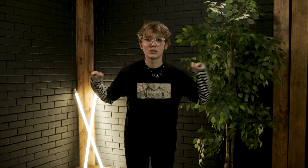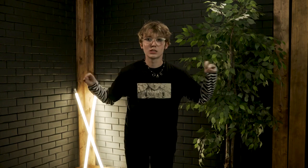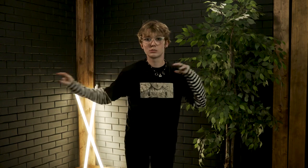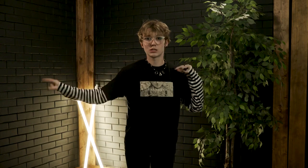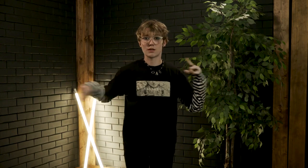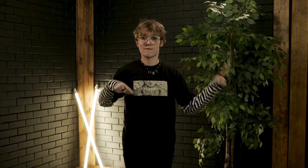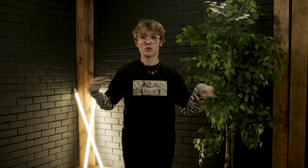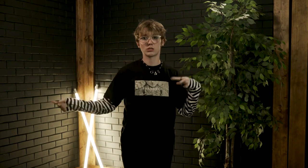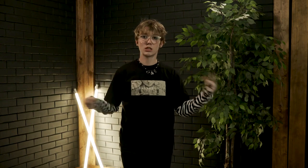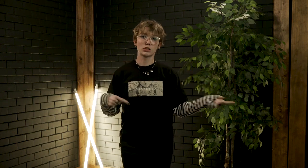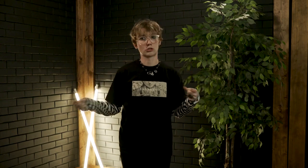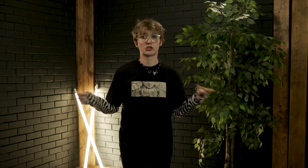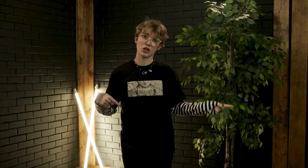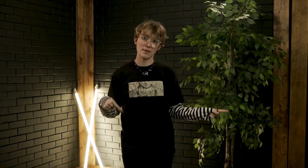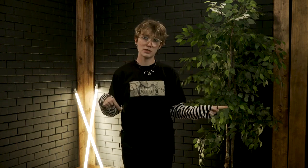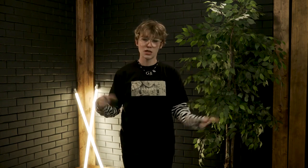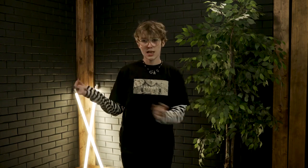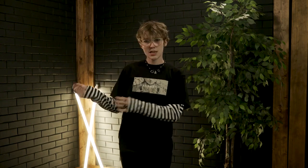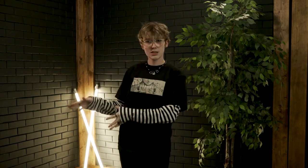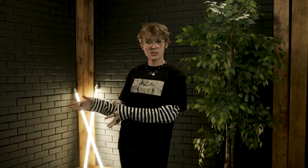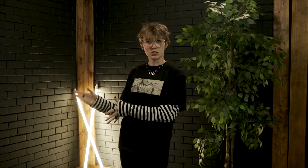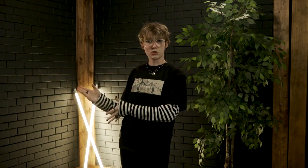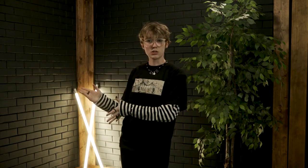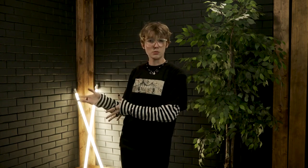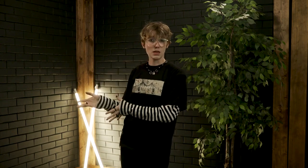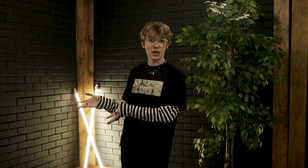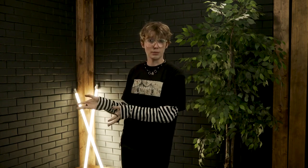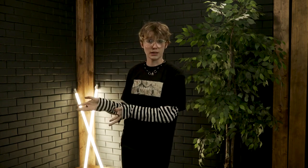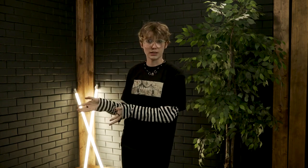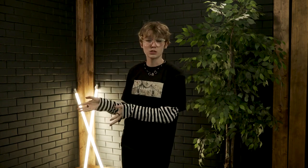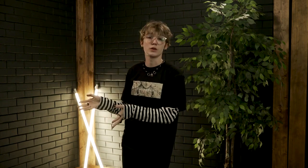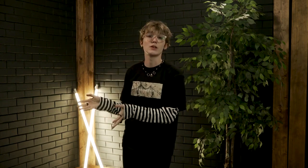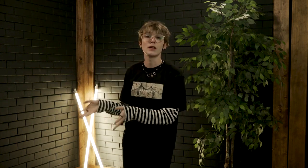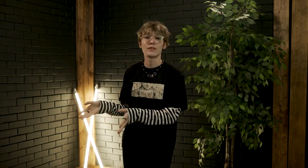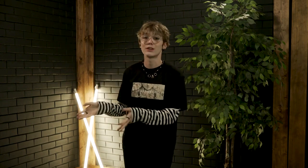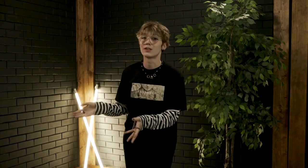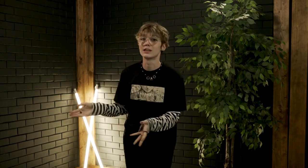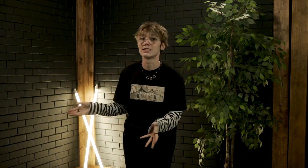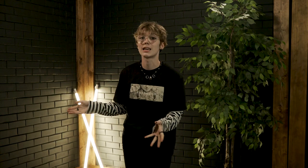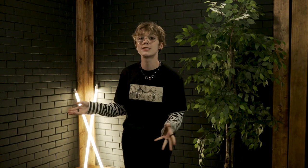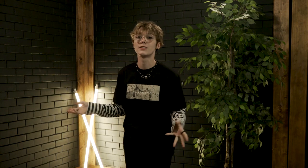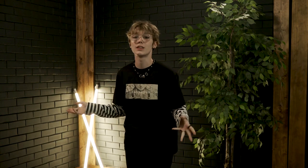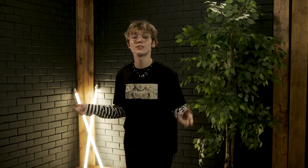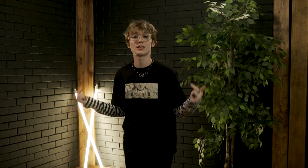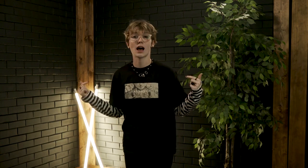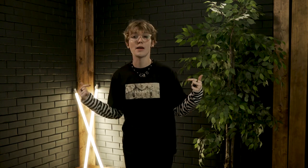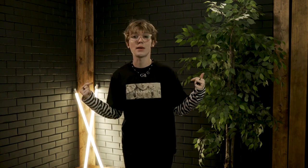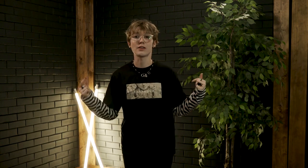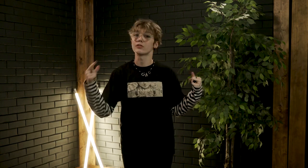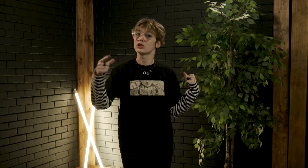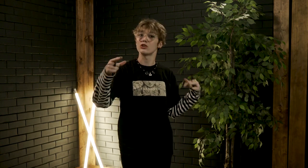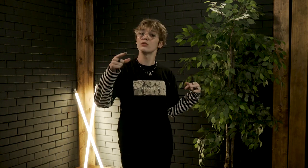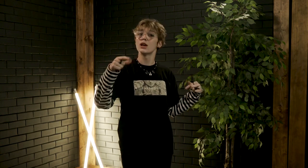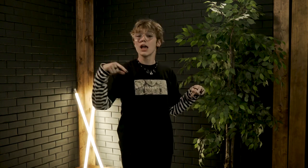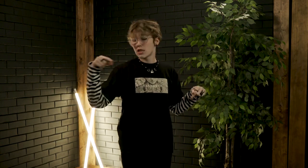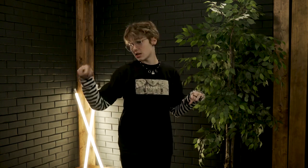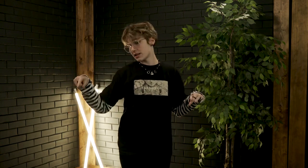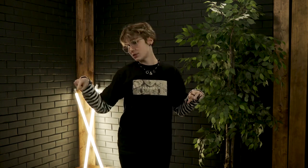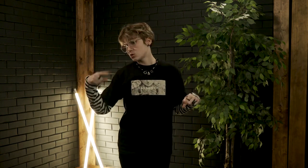there are going to be some faulty little shapes here there's going to be a playlist where you can find all the grace kids videos that i make for you then if you